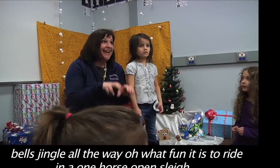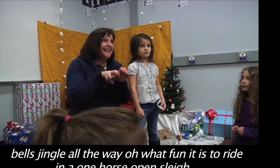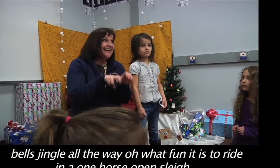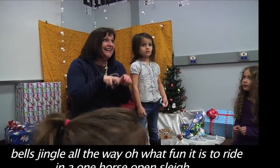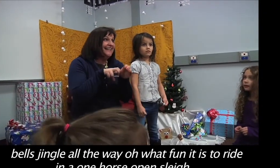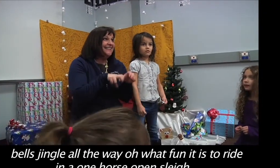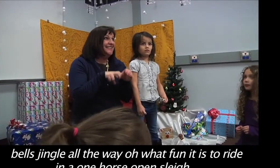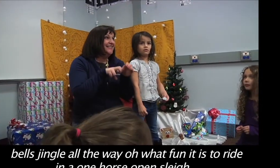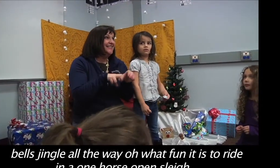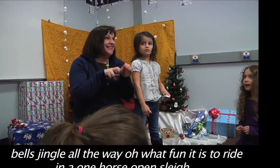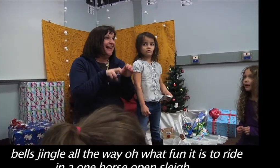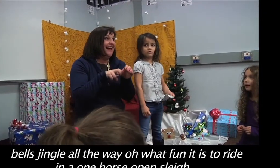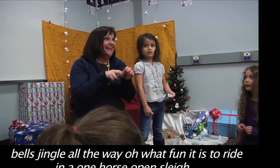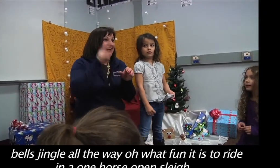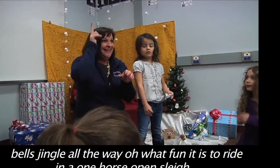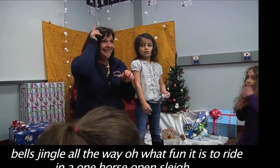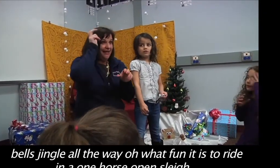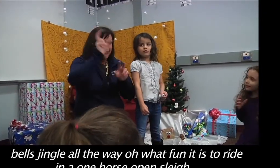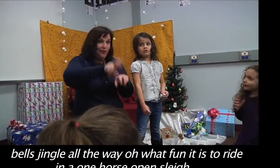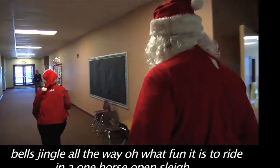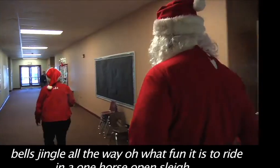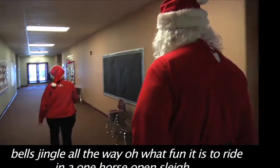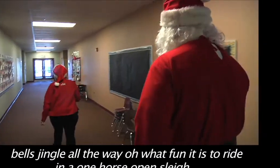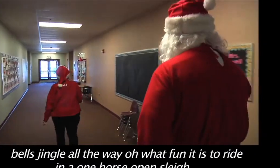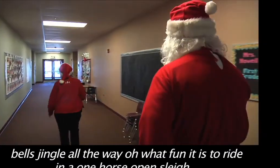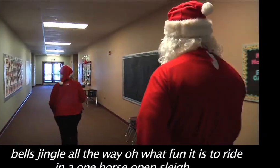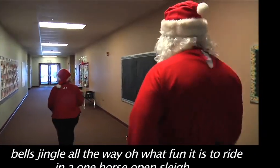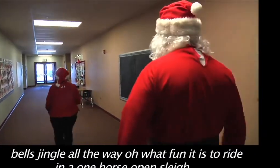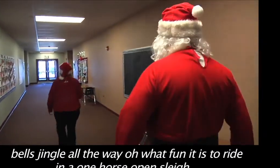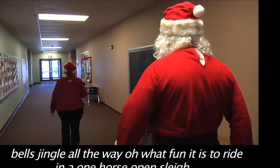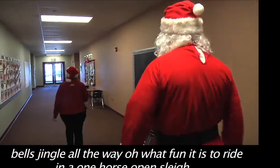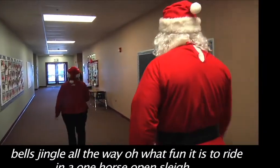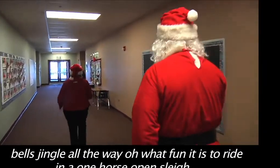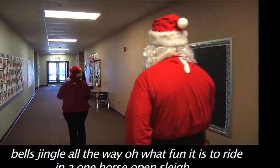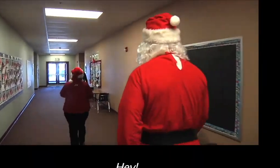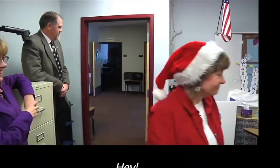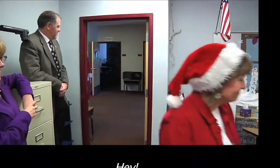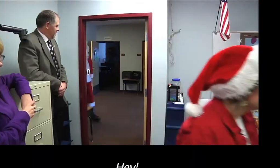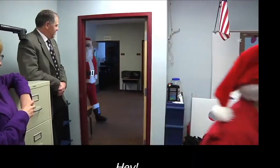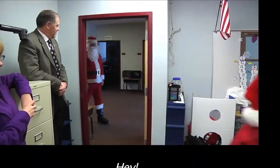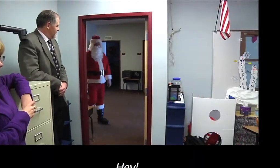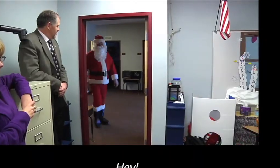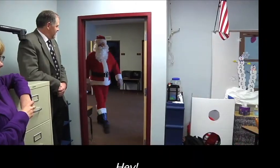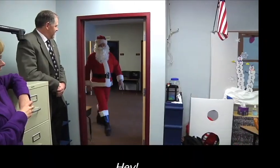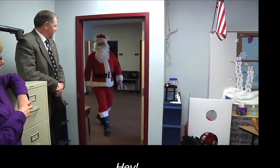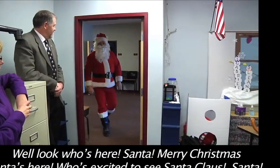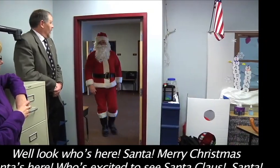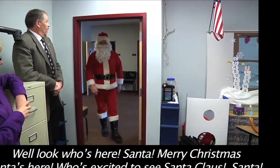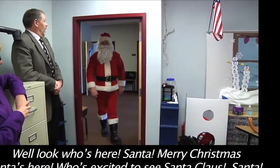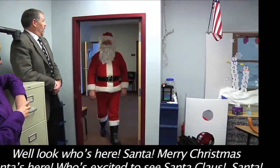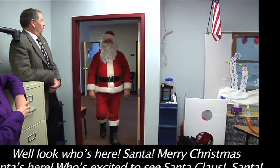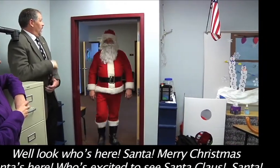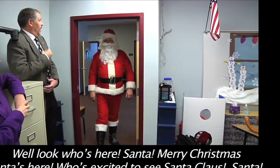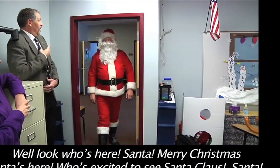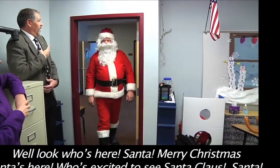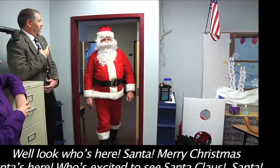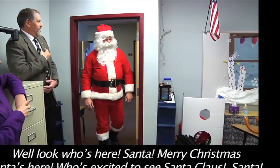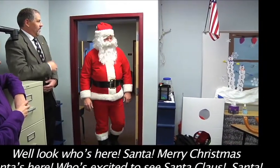it is to ride in a one horse open sleigh. Jingle bells, jingle